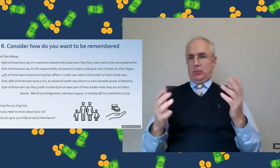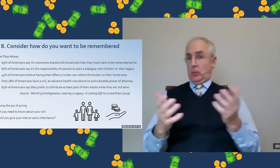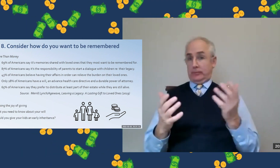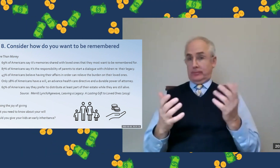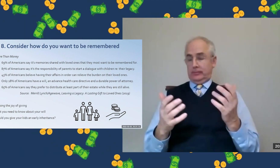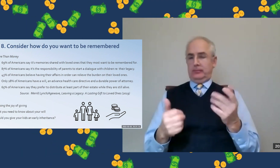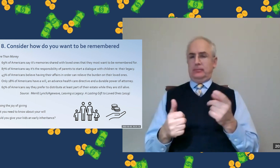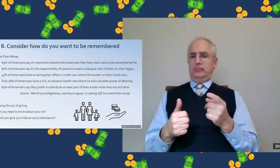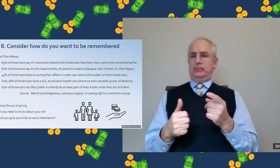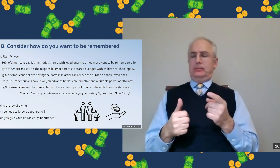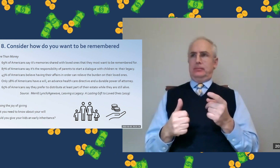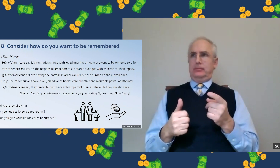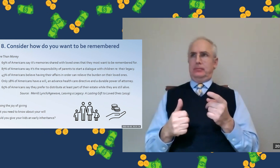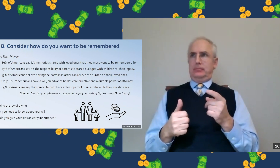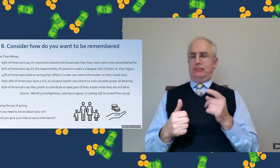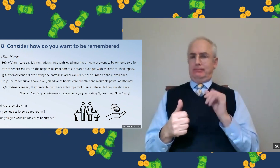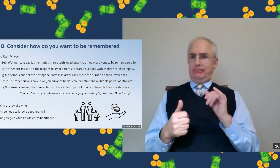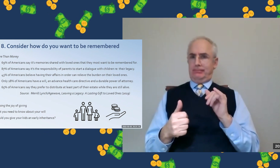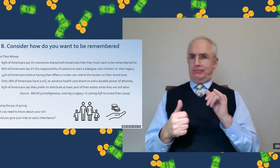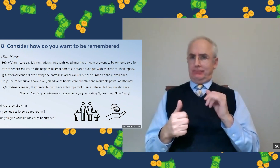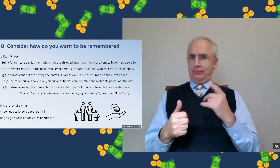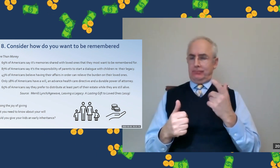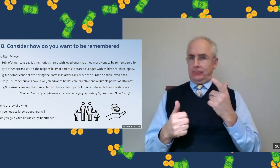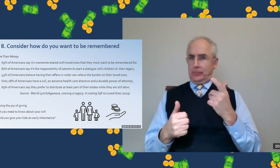A lot of people also when they retire